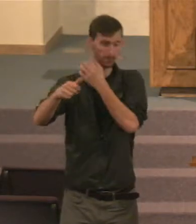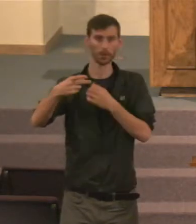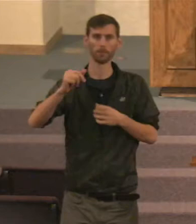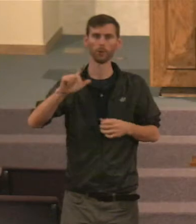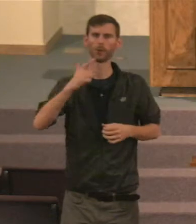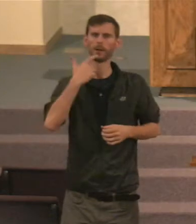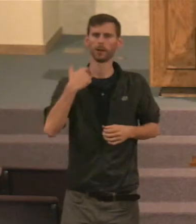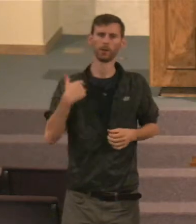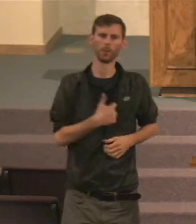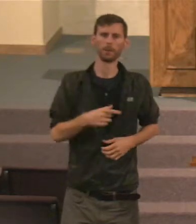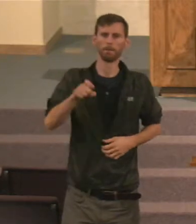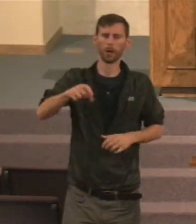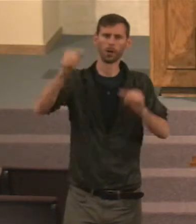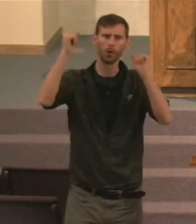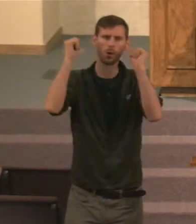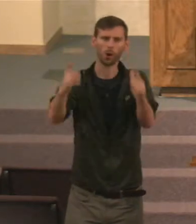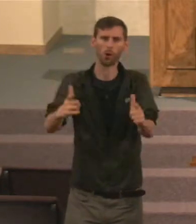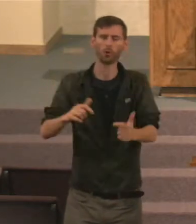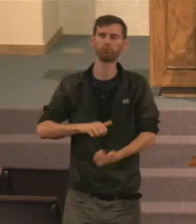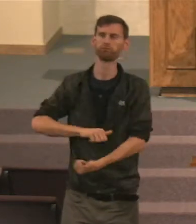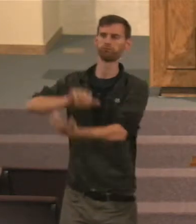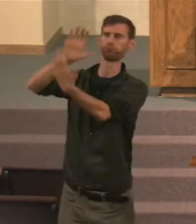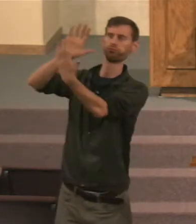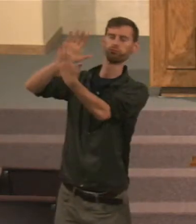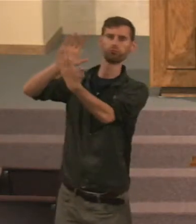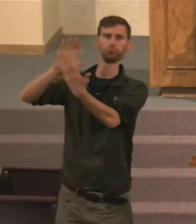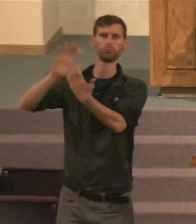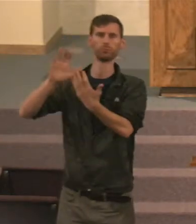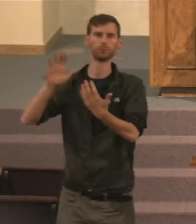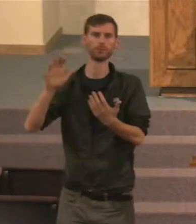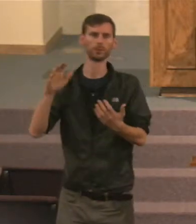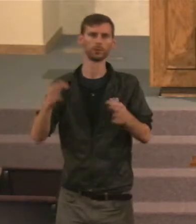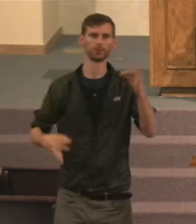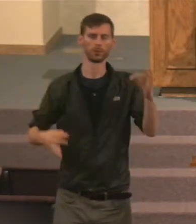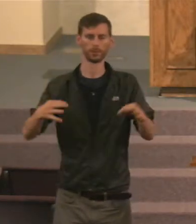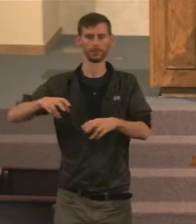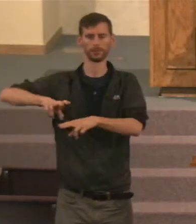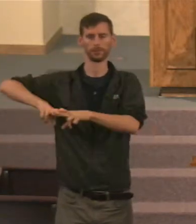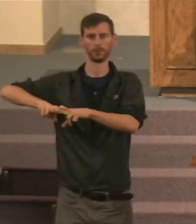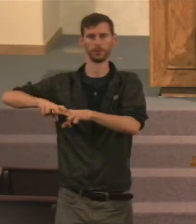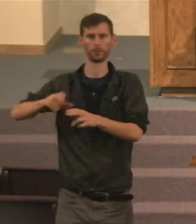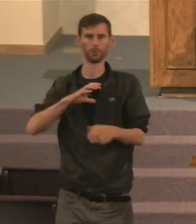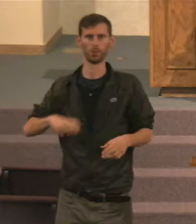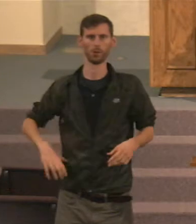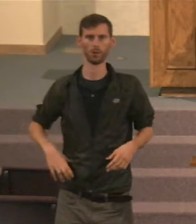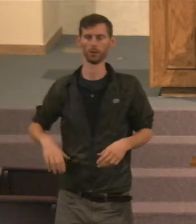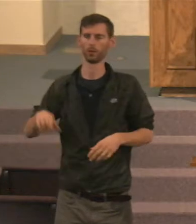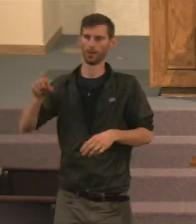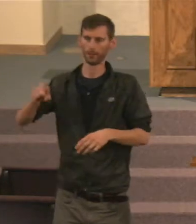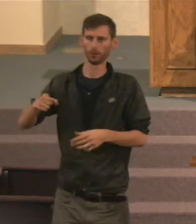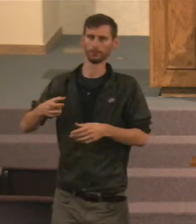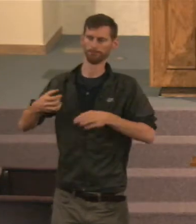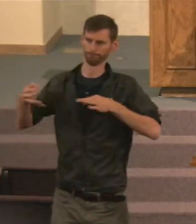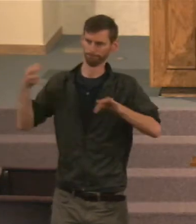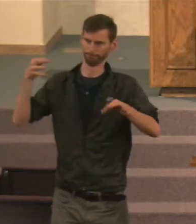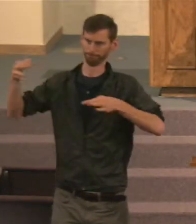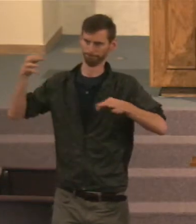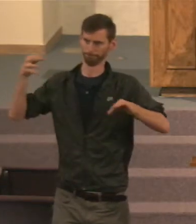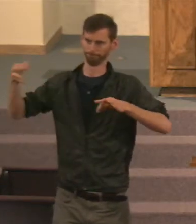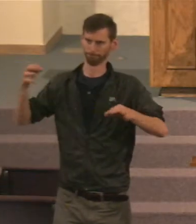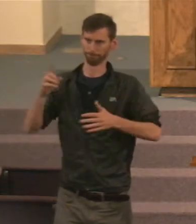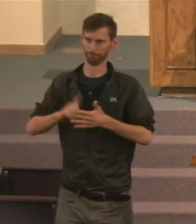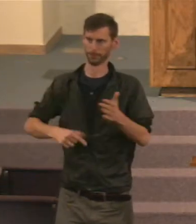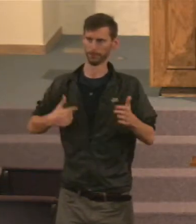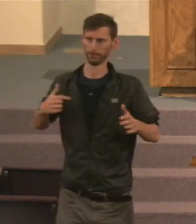all, Appear before the judgment seat of Christ, And give an account, For what we've done, Whether it's good or evil. And so,